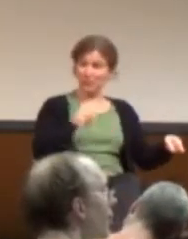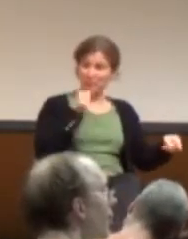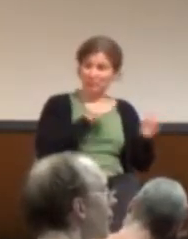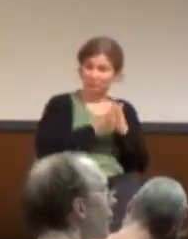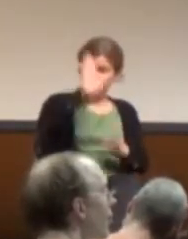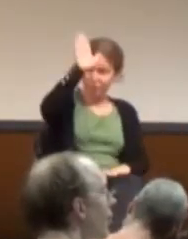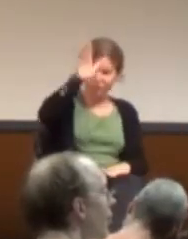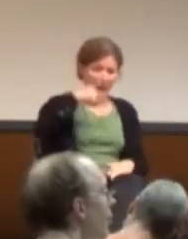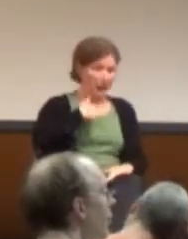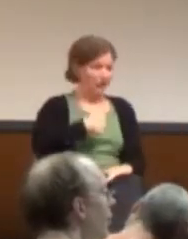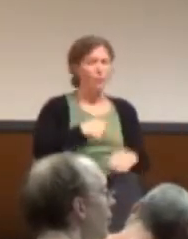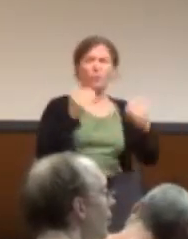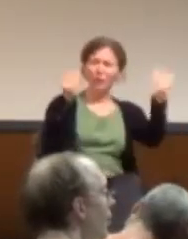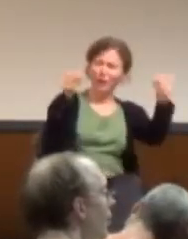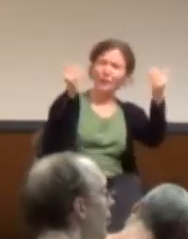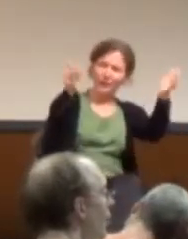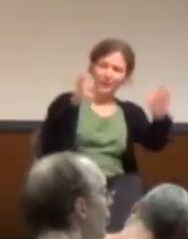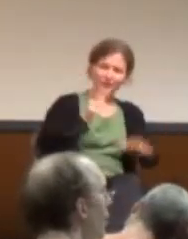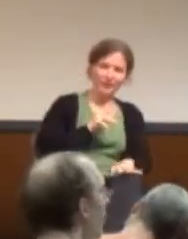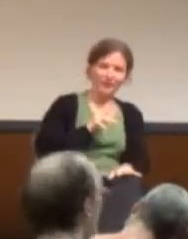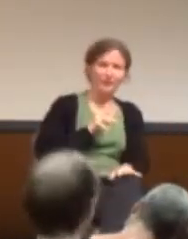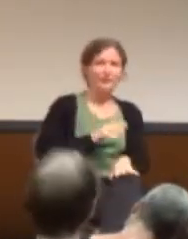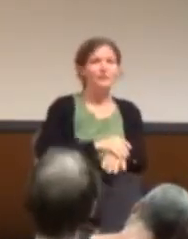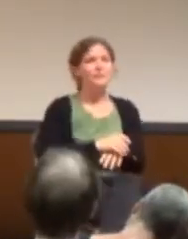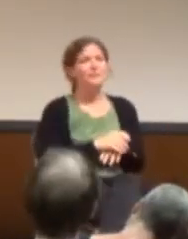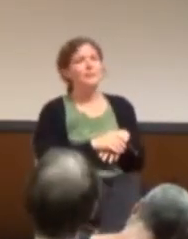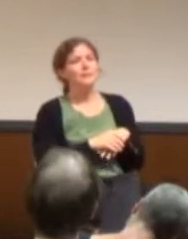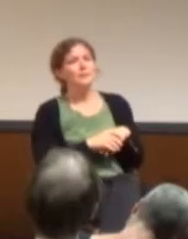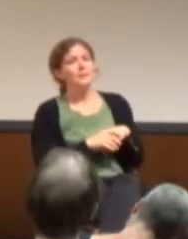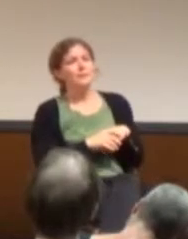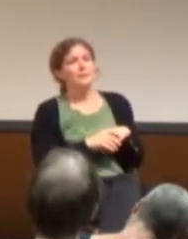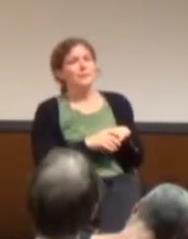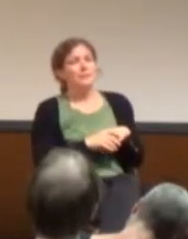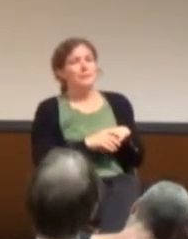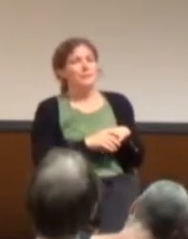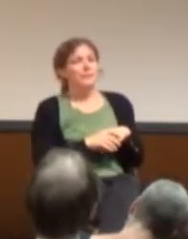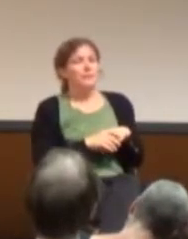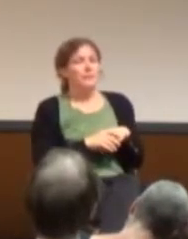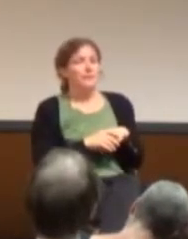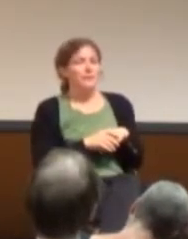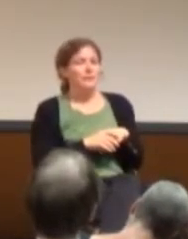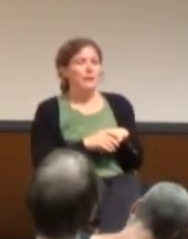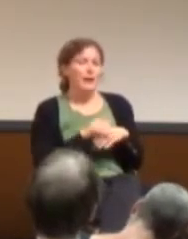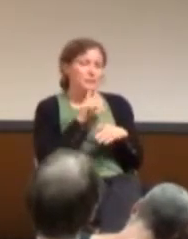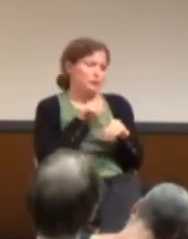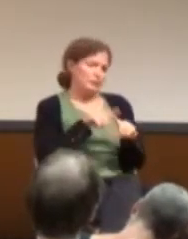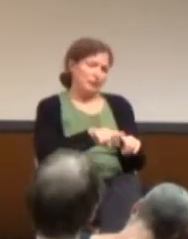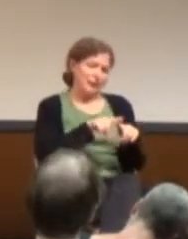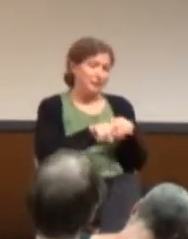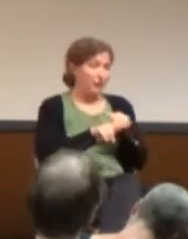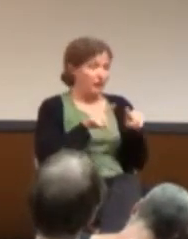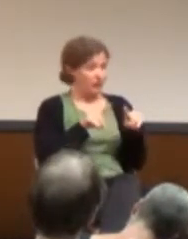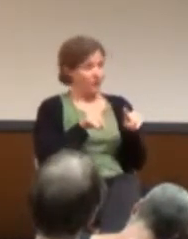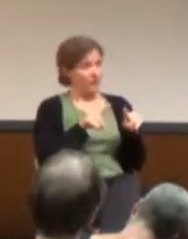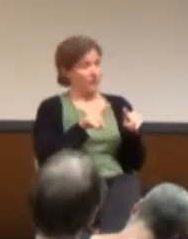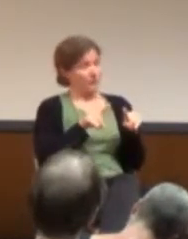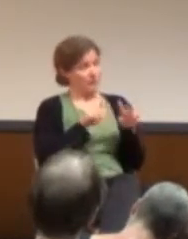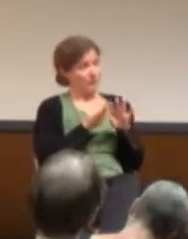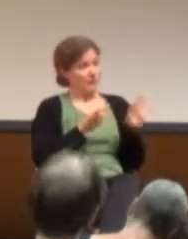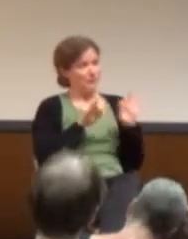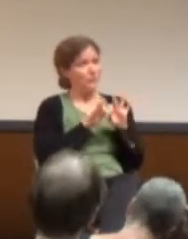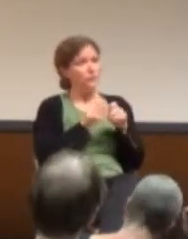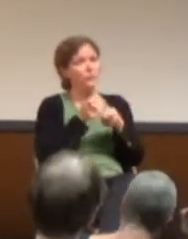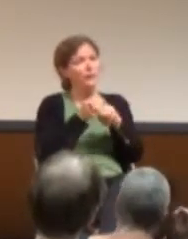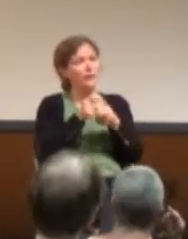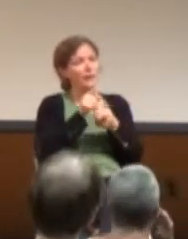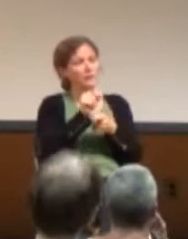Go for it, just go. Okay, do you find it also situational, but on the whole, to, like, engage in trolls